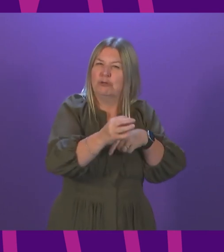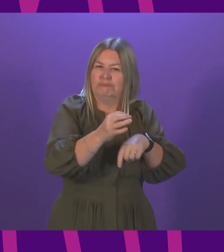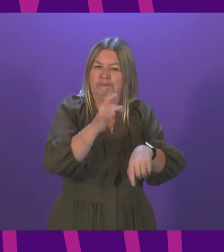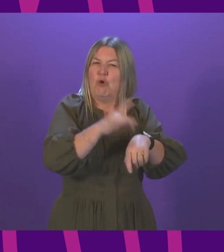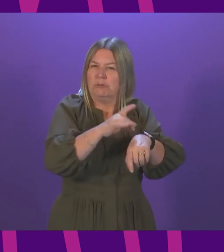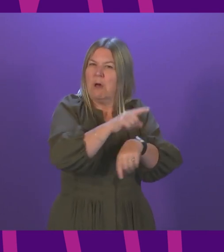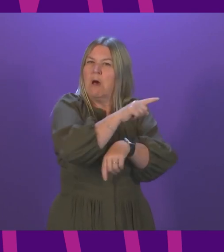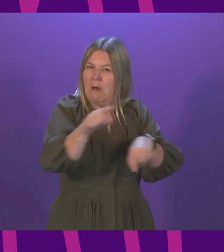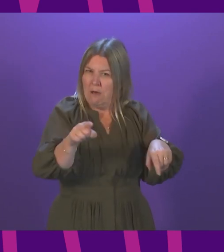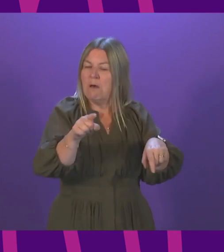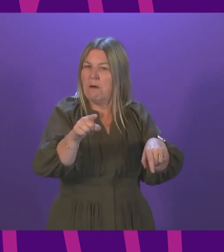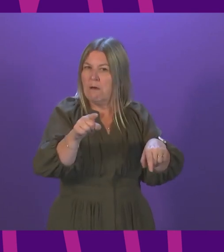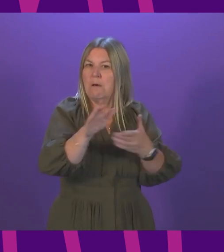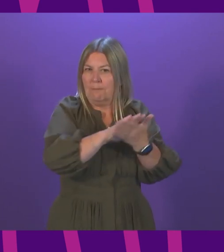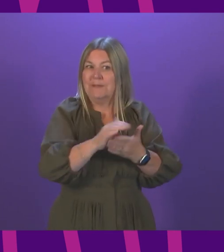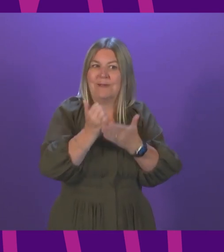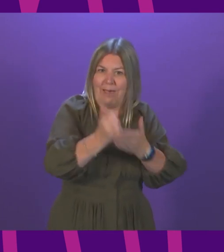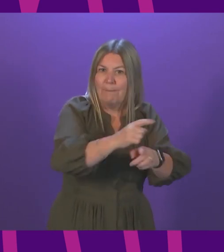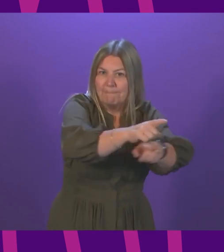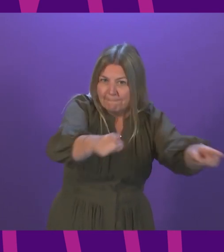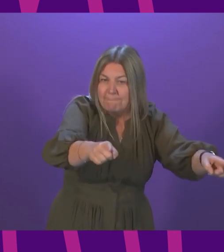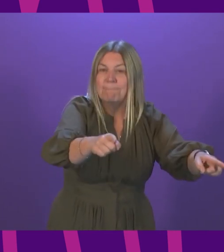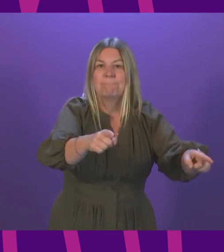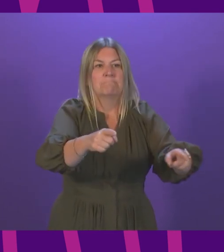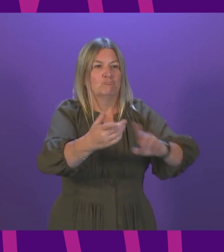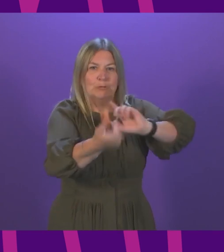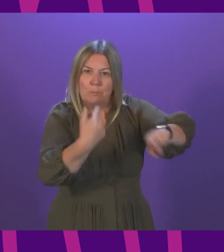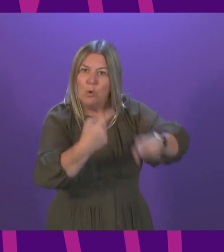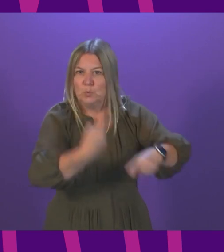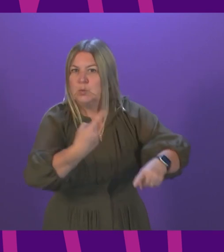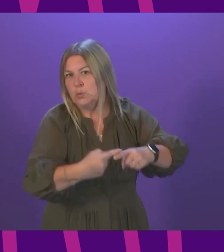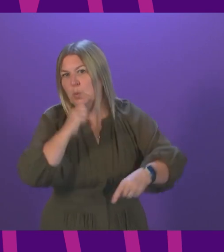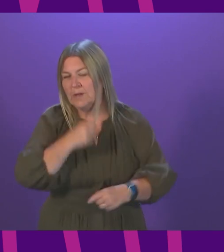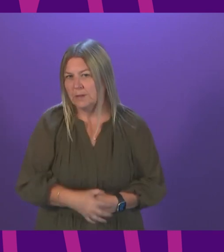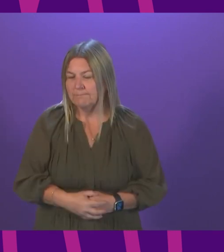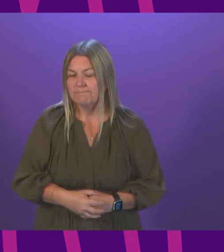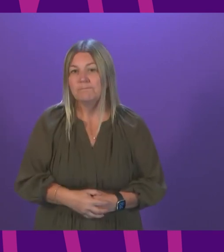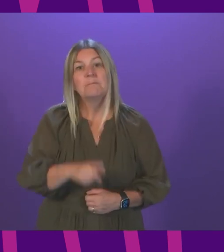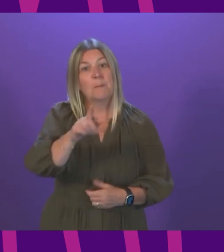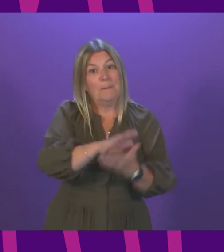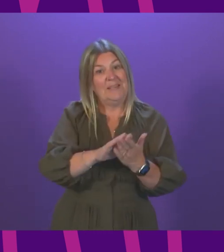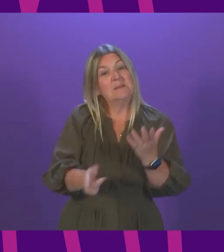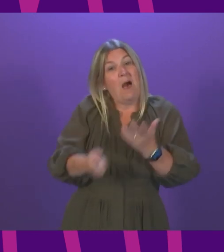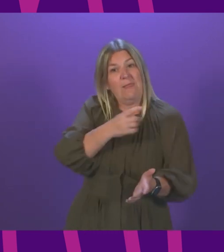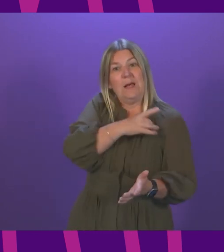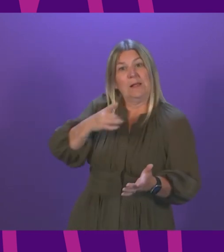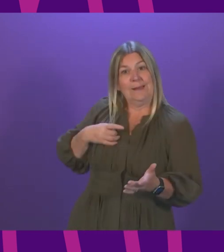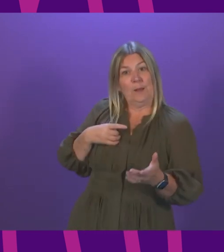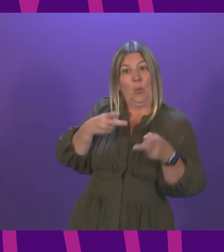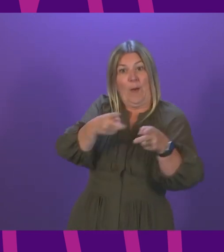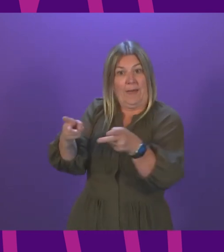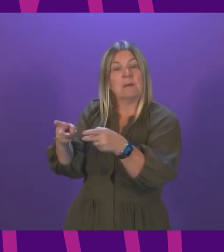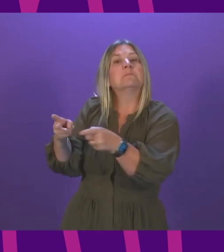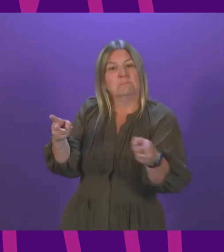to patients, optimising the response to people in need by the service, and utilising additional clinical pathways where that is